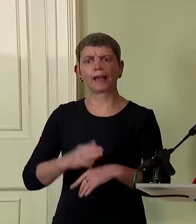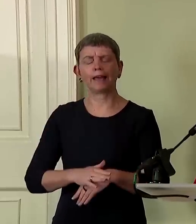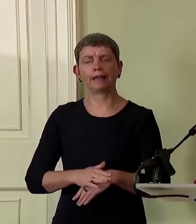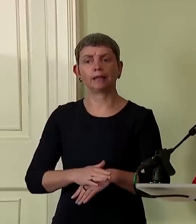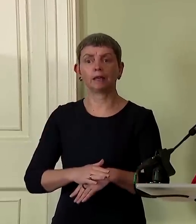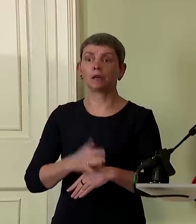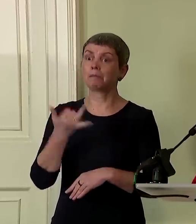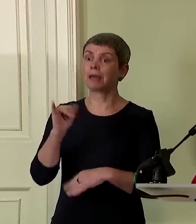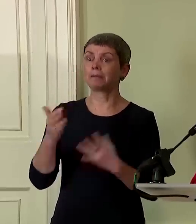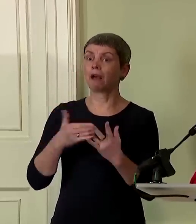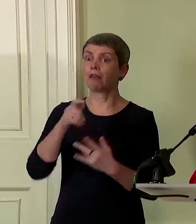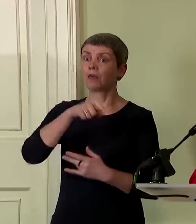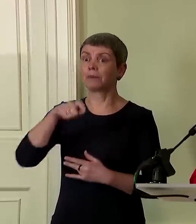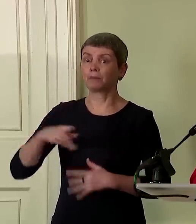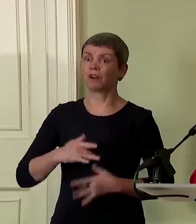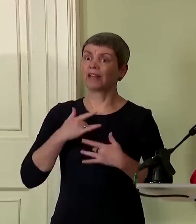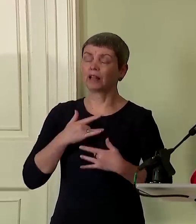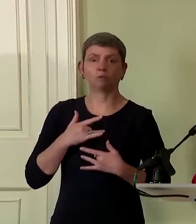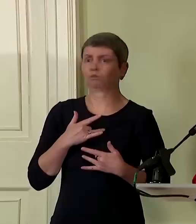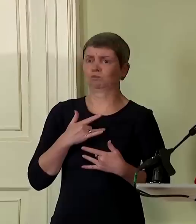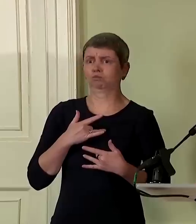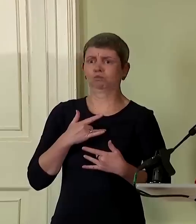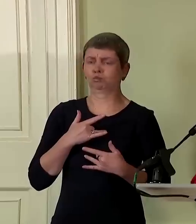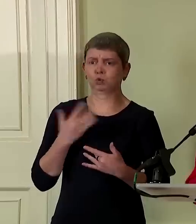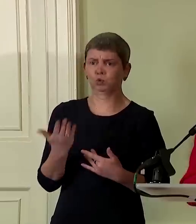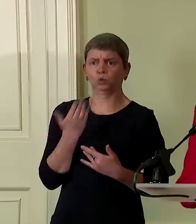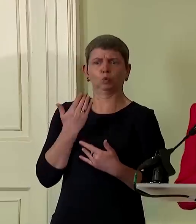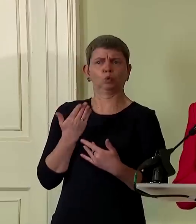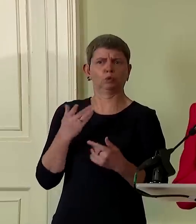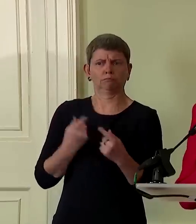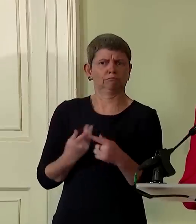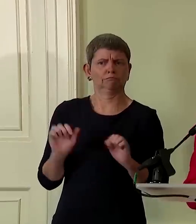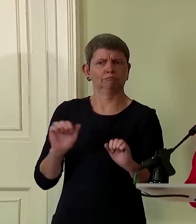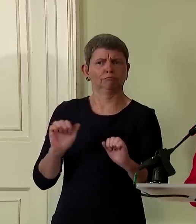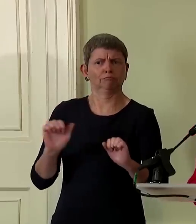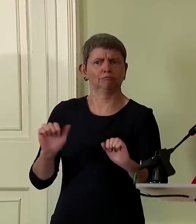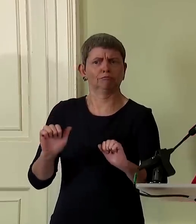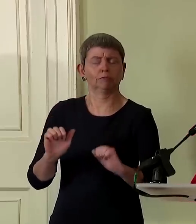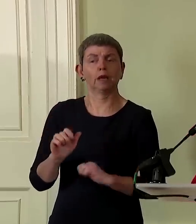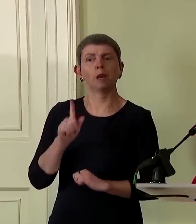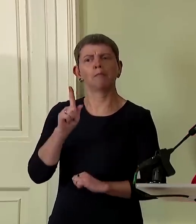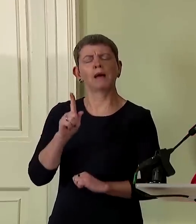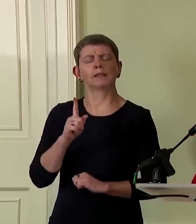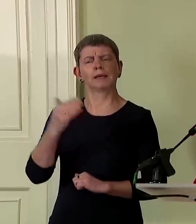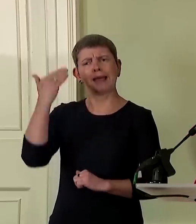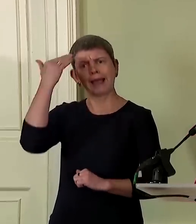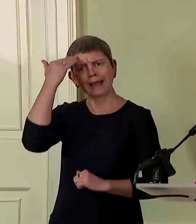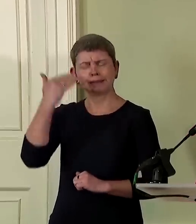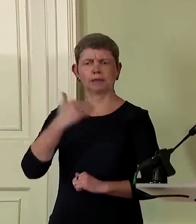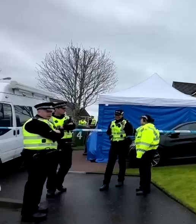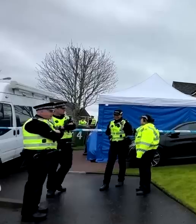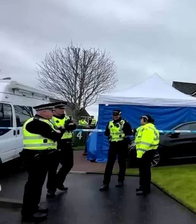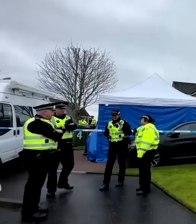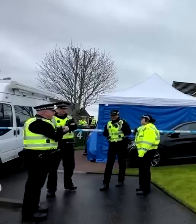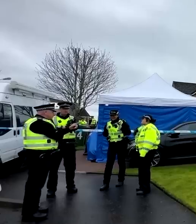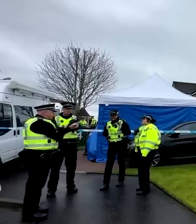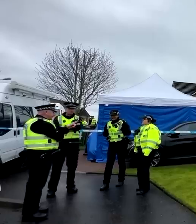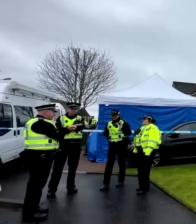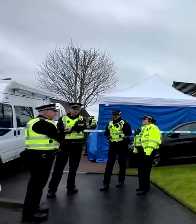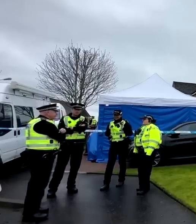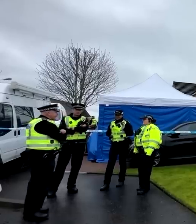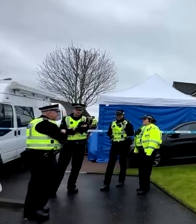feel too soon. It follows her surprise resignation in February, when she said she had become too divisive to lead her country to independence.